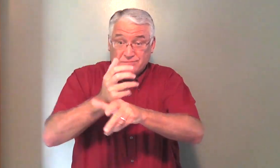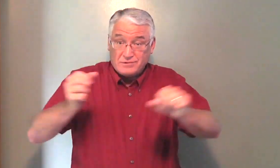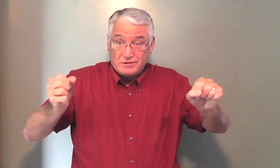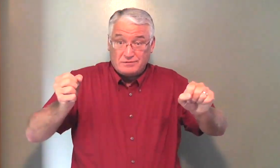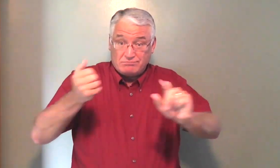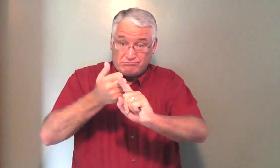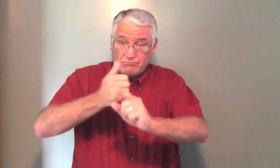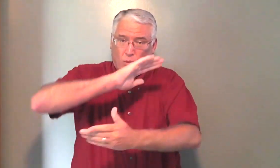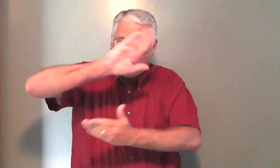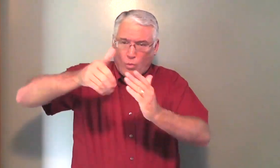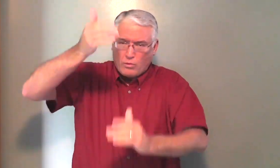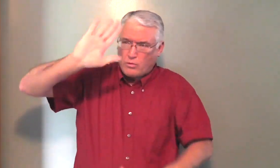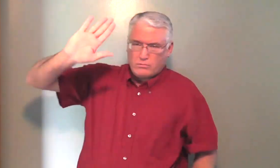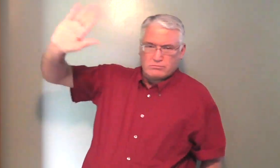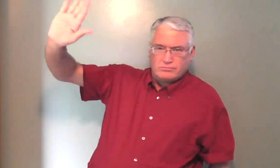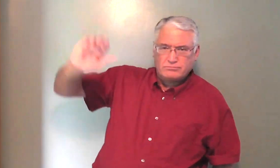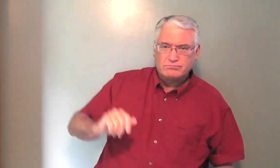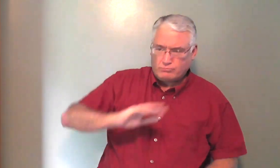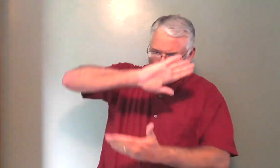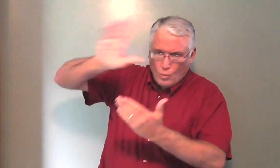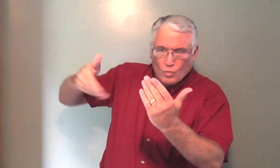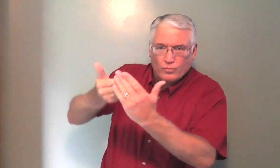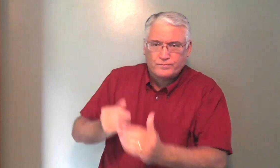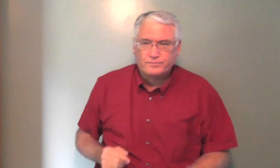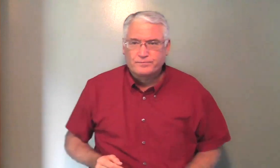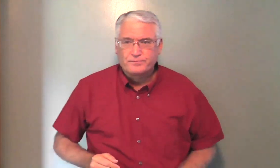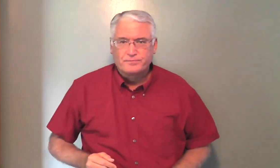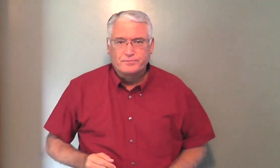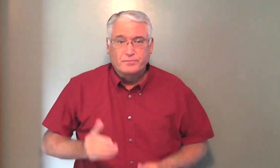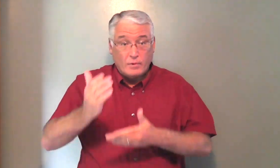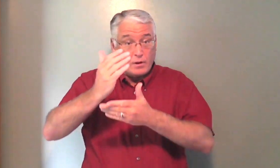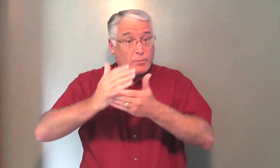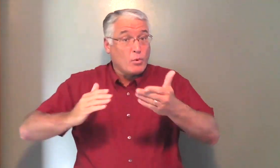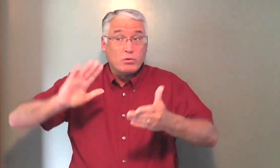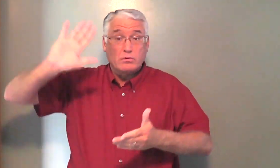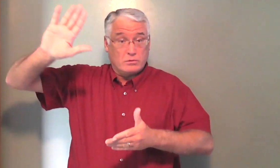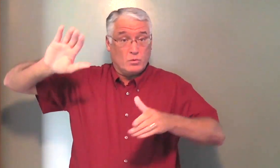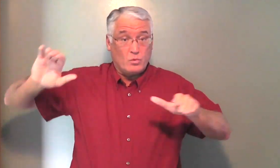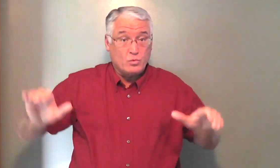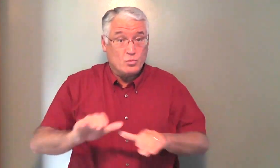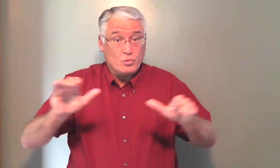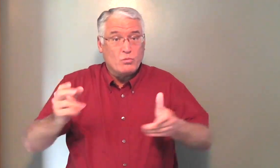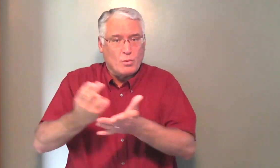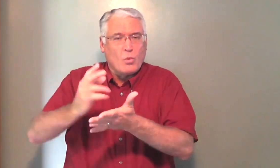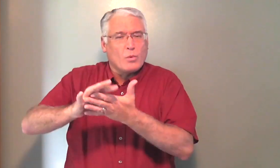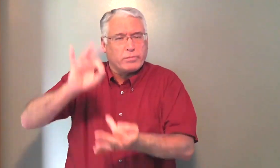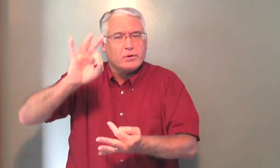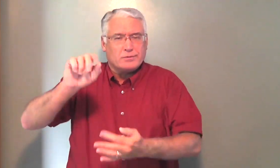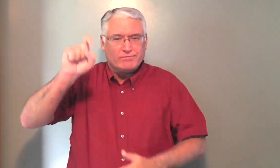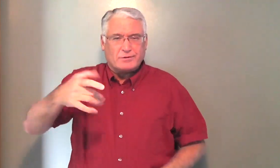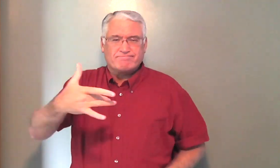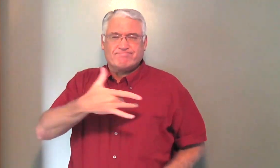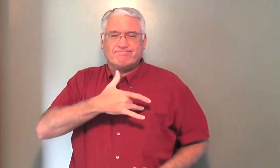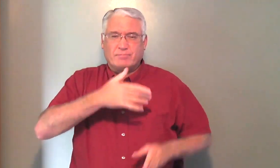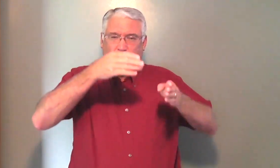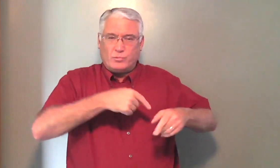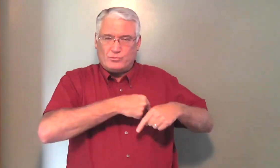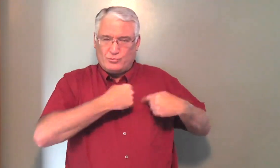that the work of salvation belongs all to God. But, all part of God's work is the Holy Spirit